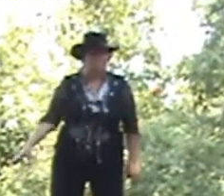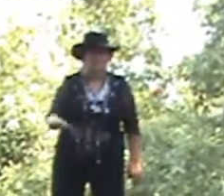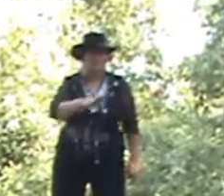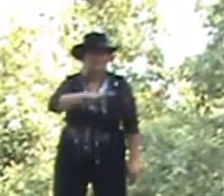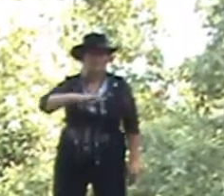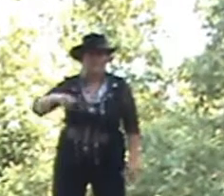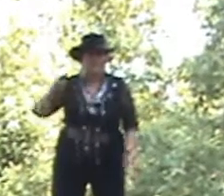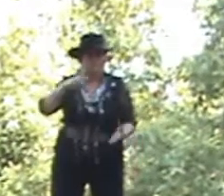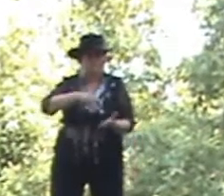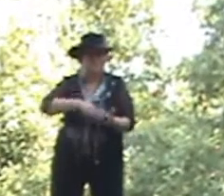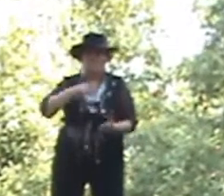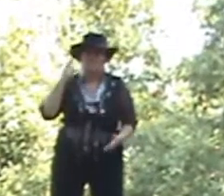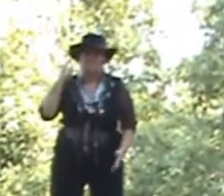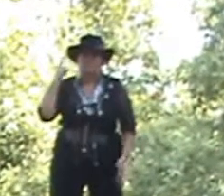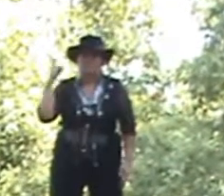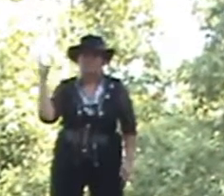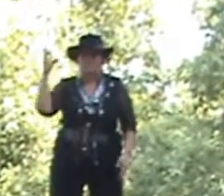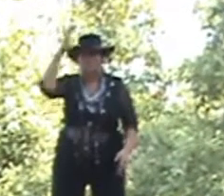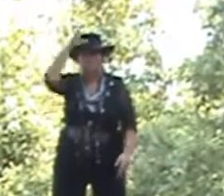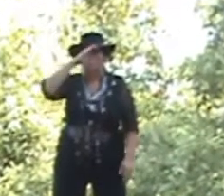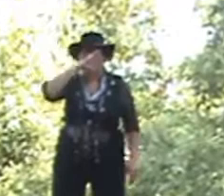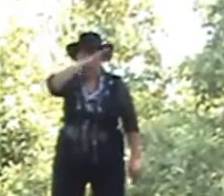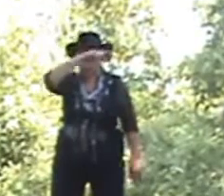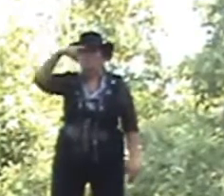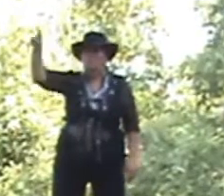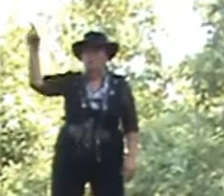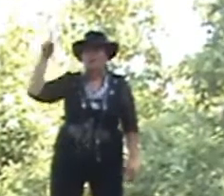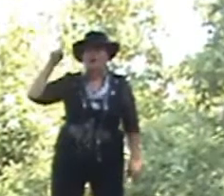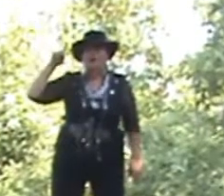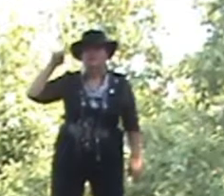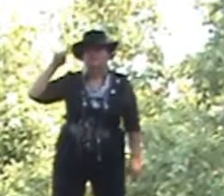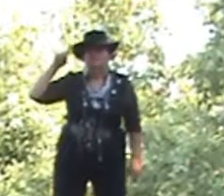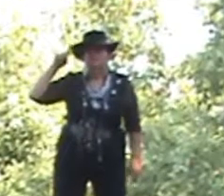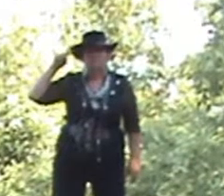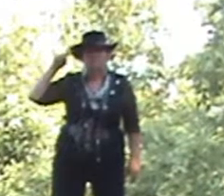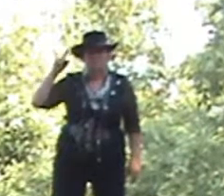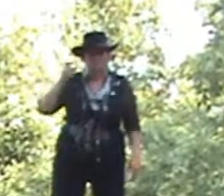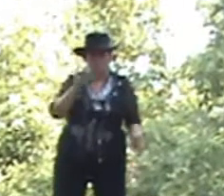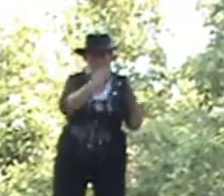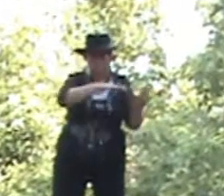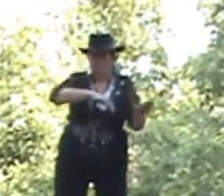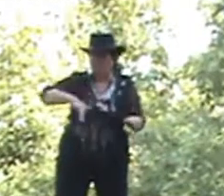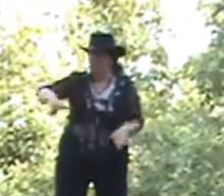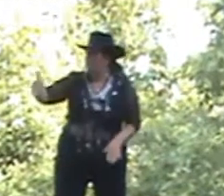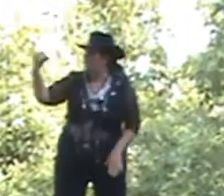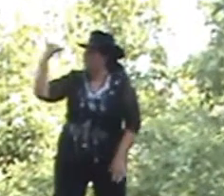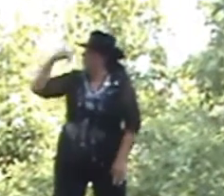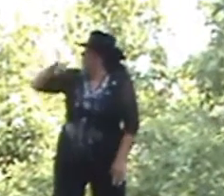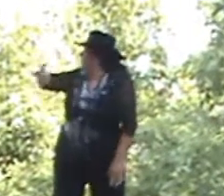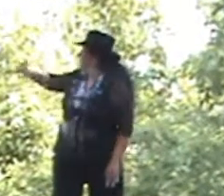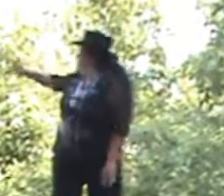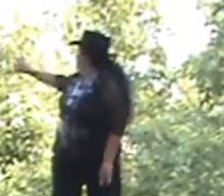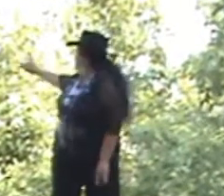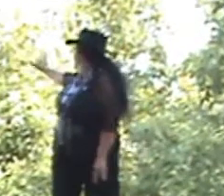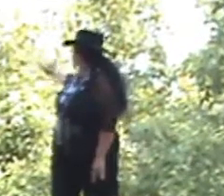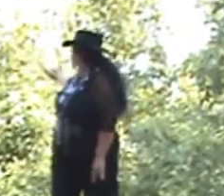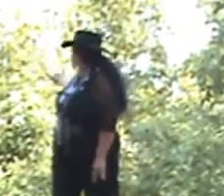And now you're standing alone at the crossroads of your mind, you've left your yesterdays behind,